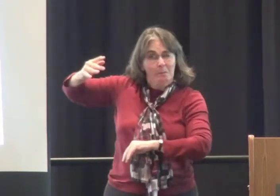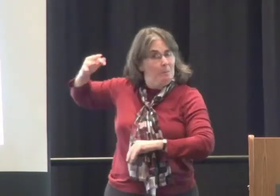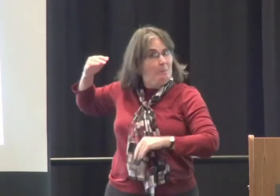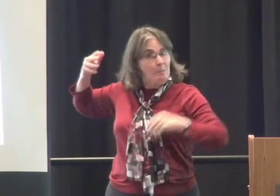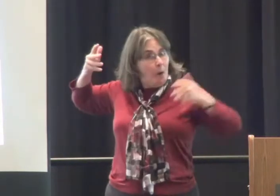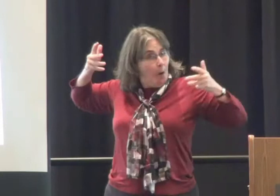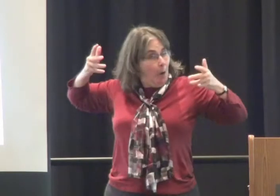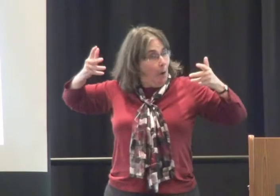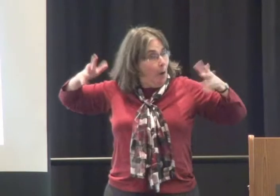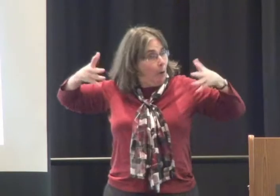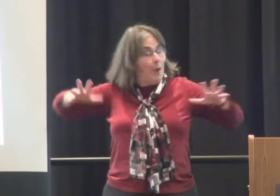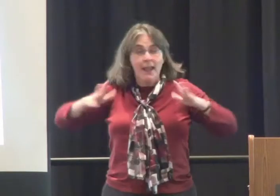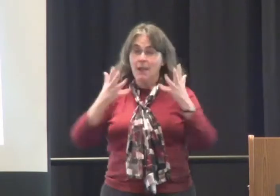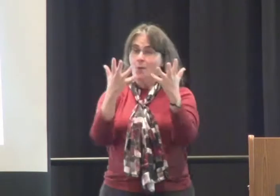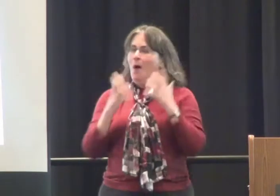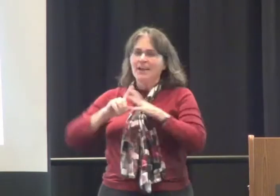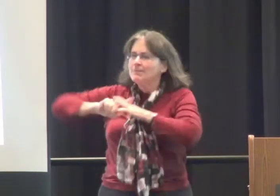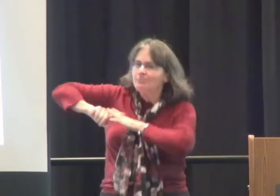go at every class period.